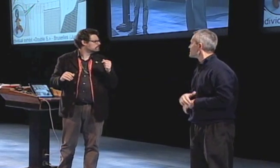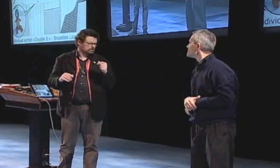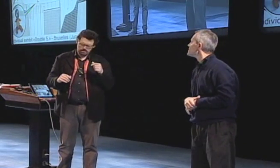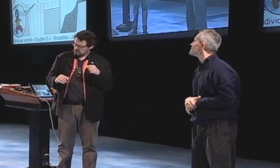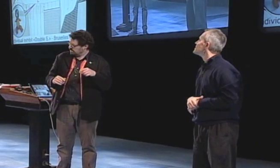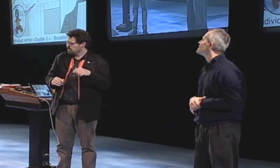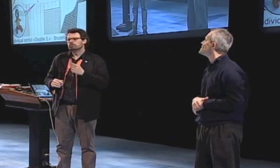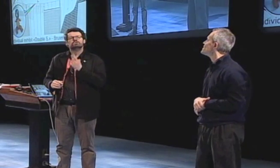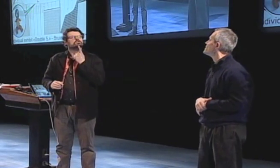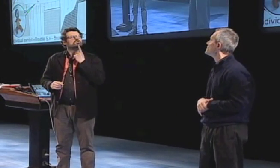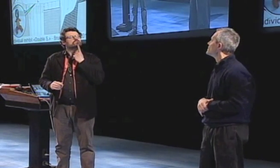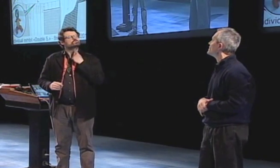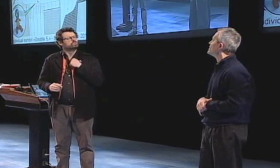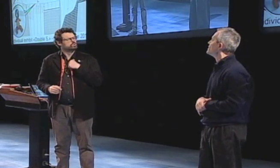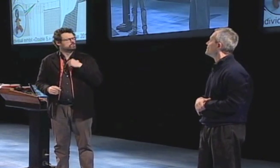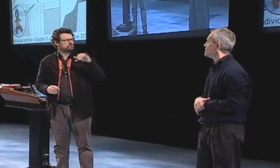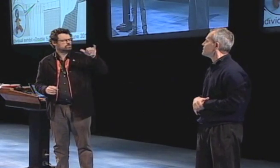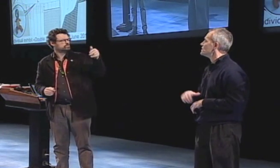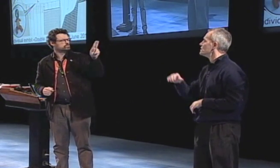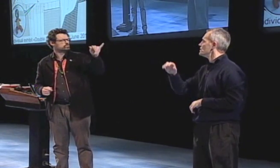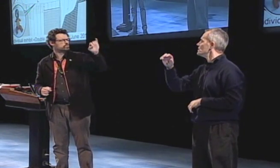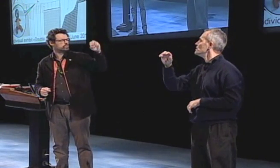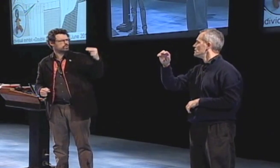is an exhibit from Brussels